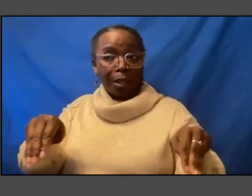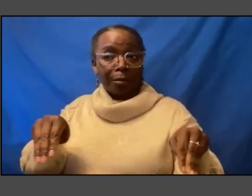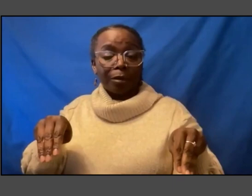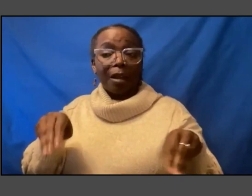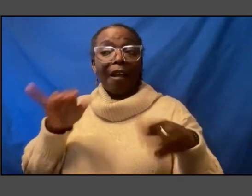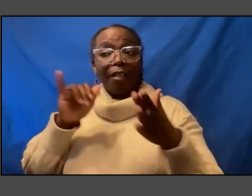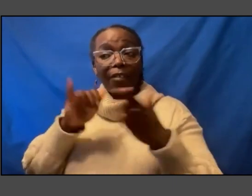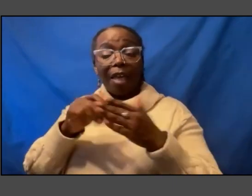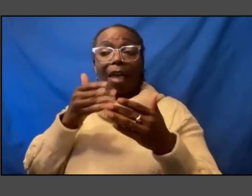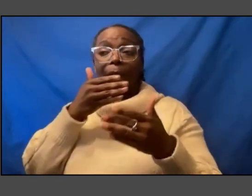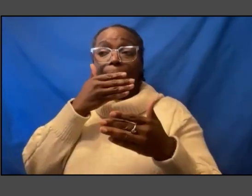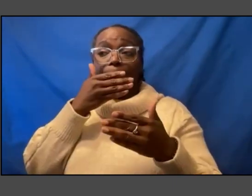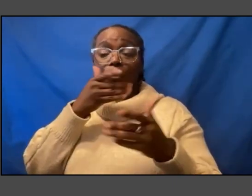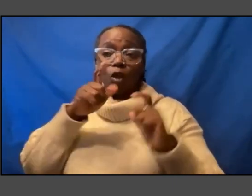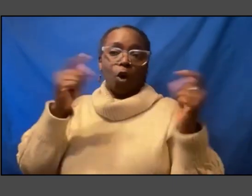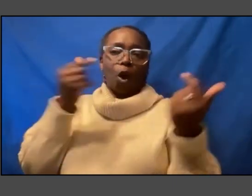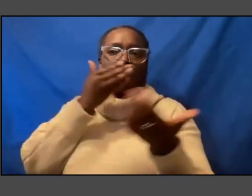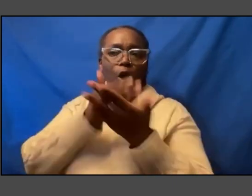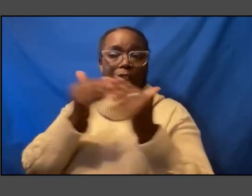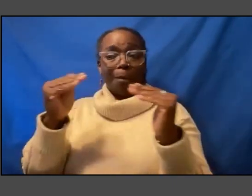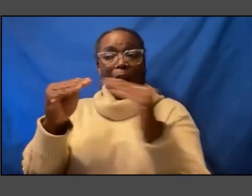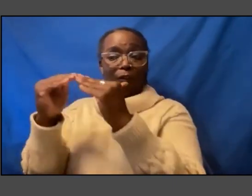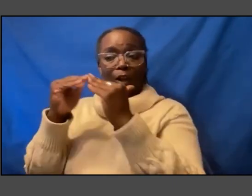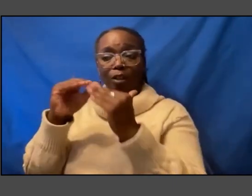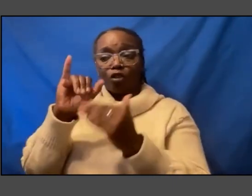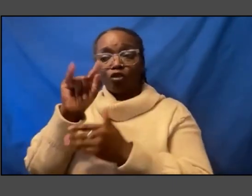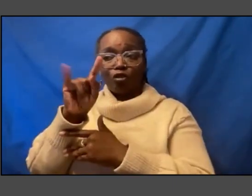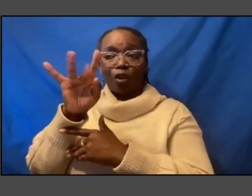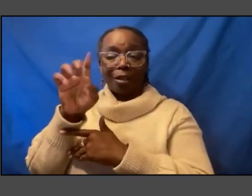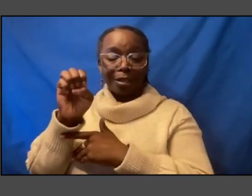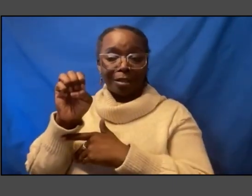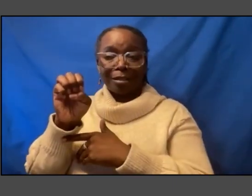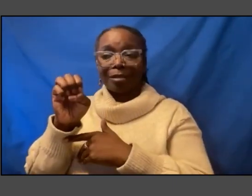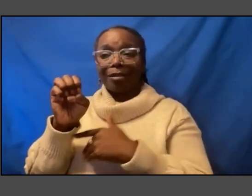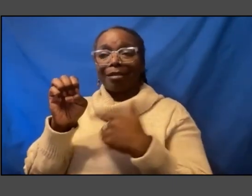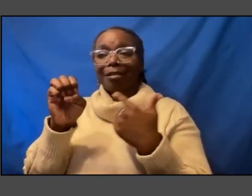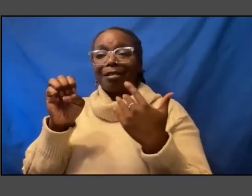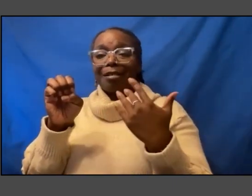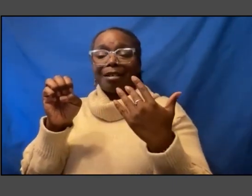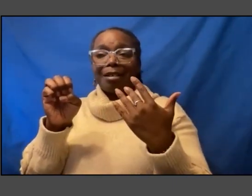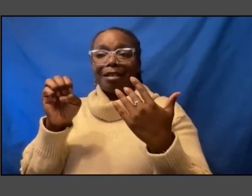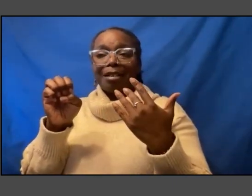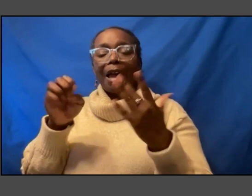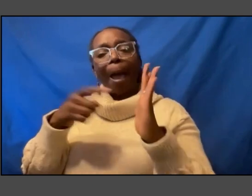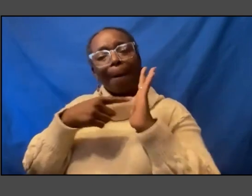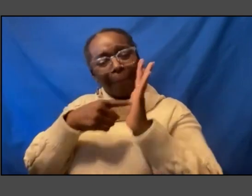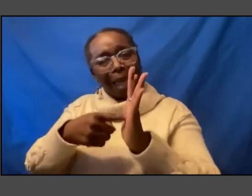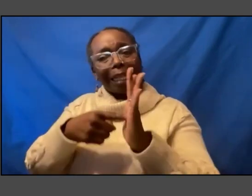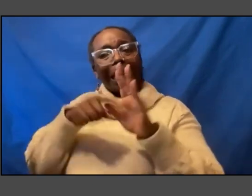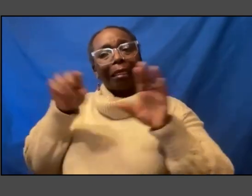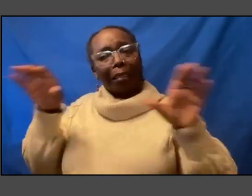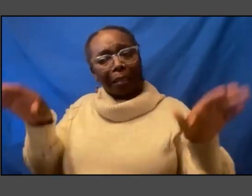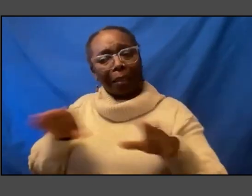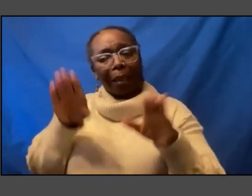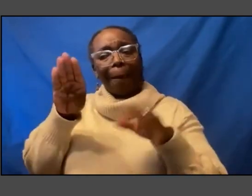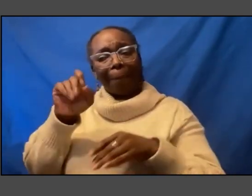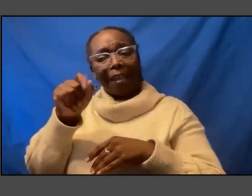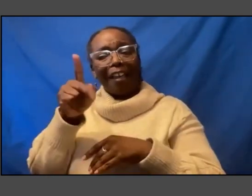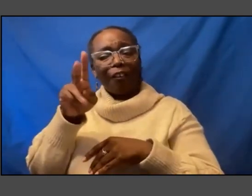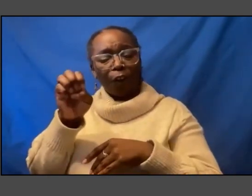fairness about justice about modeling the behavior modeling the staff that you should expect